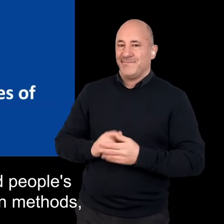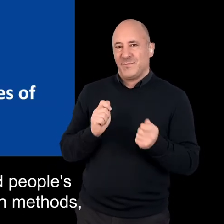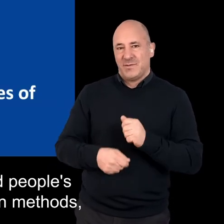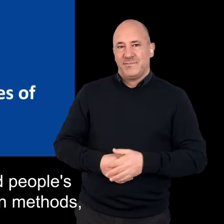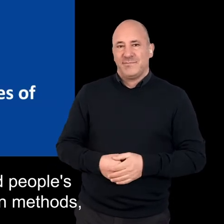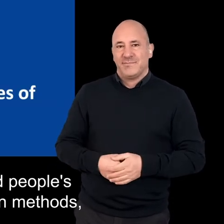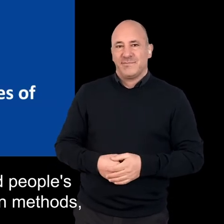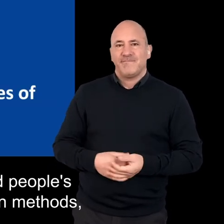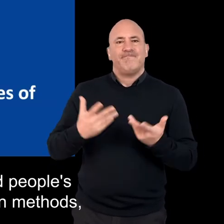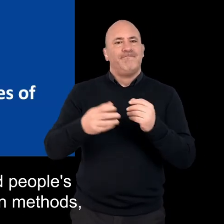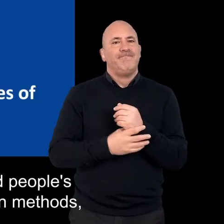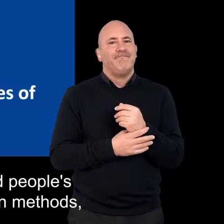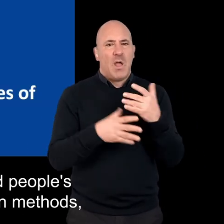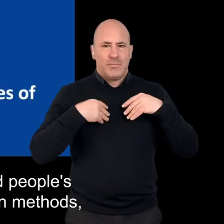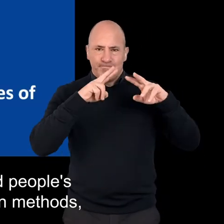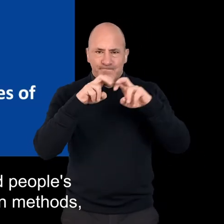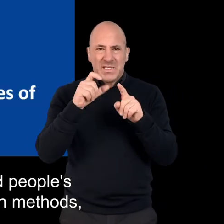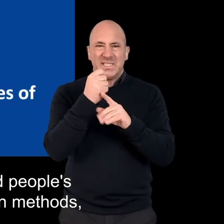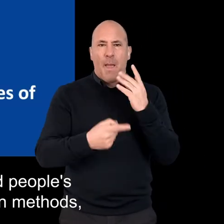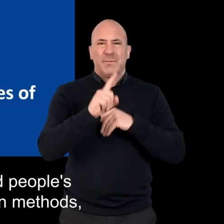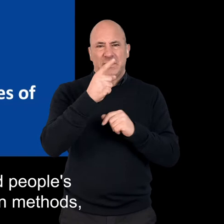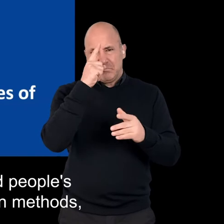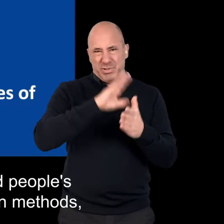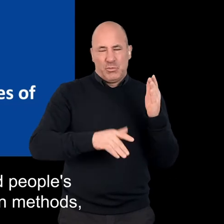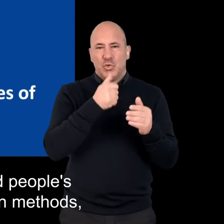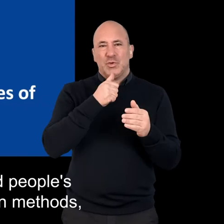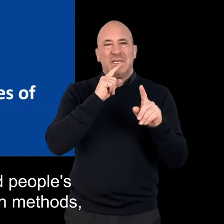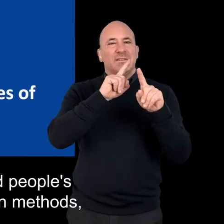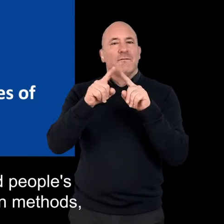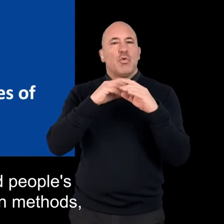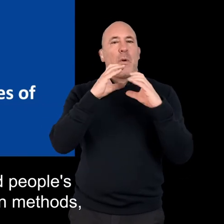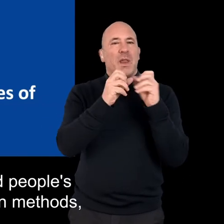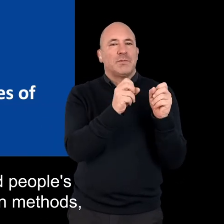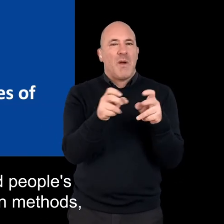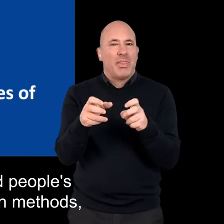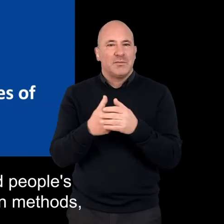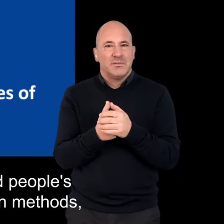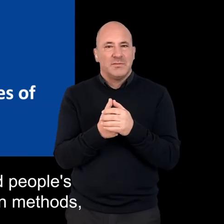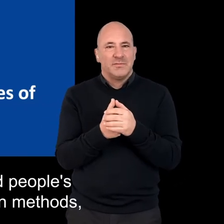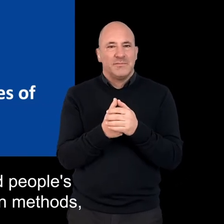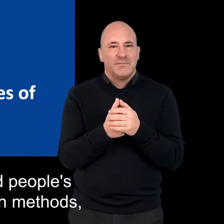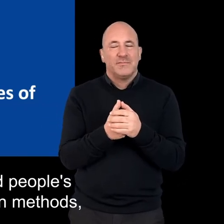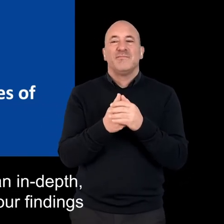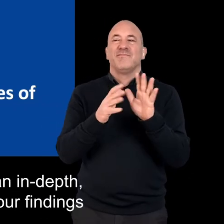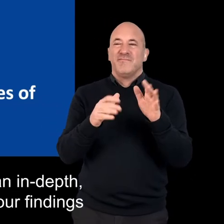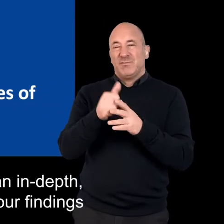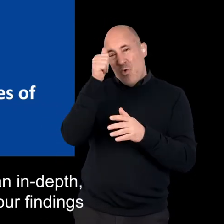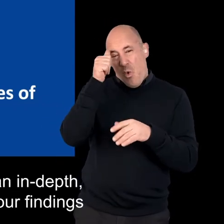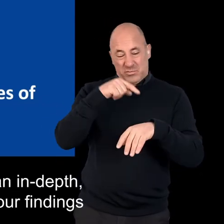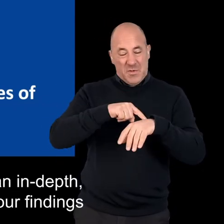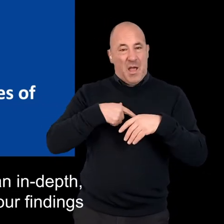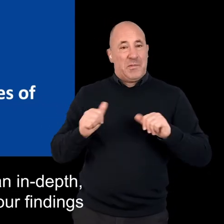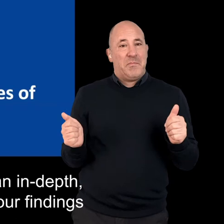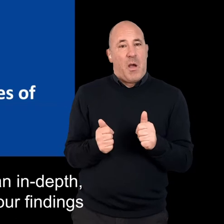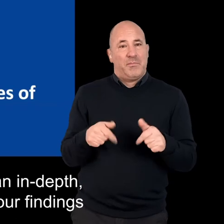So, moving on to our findings on disabled people's experiences of different communication methods. Due